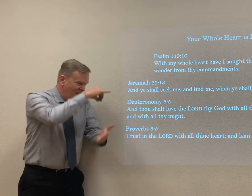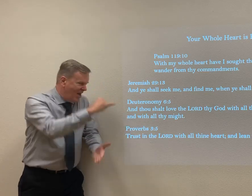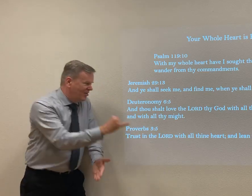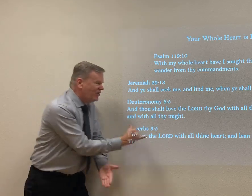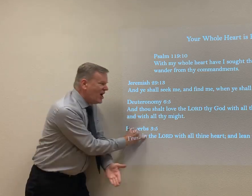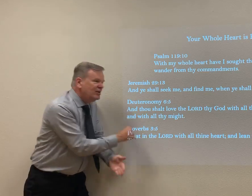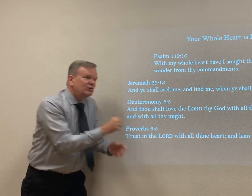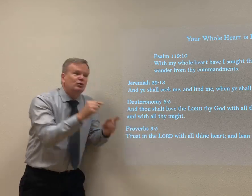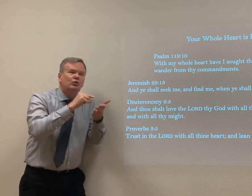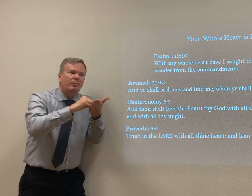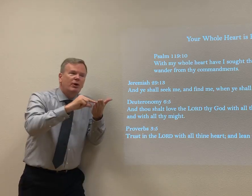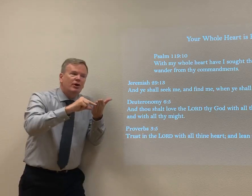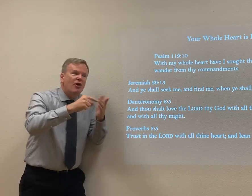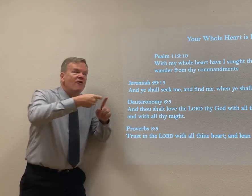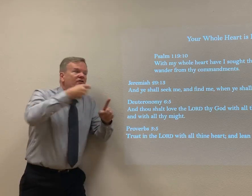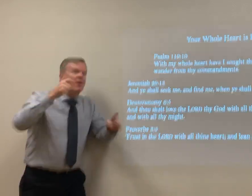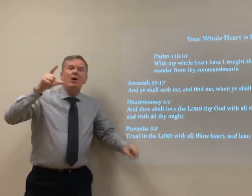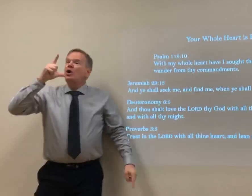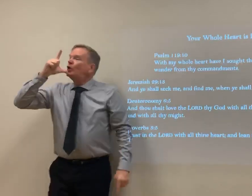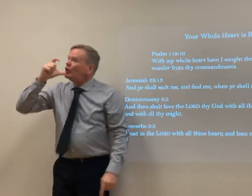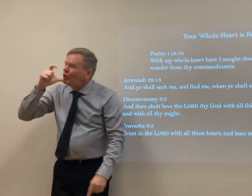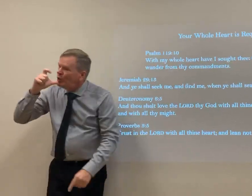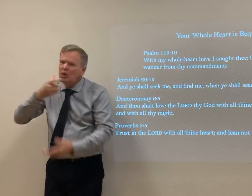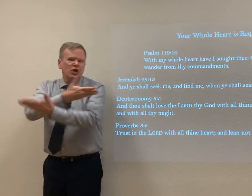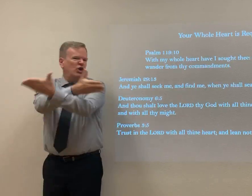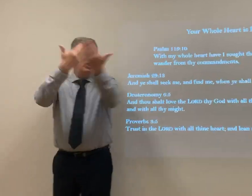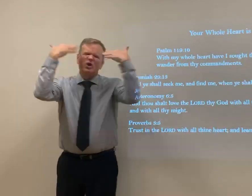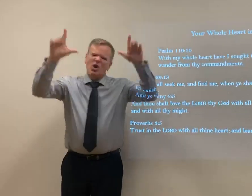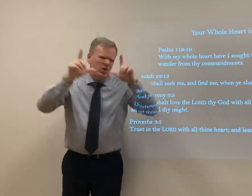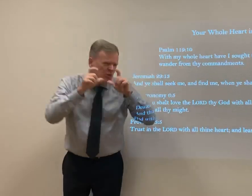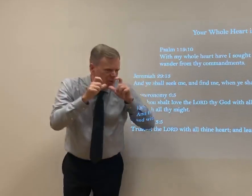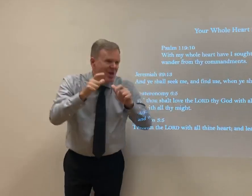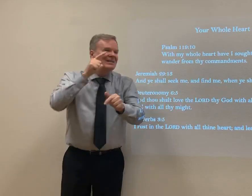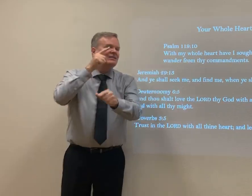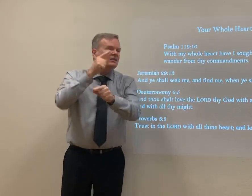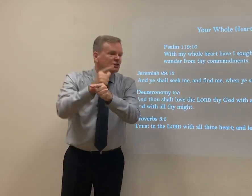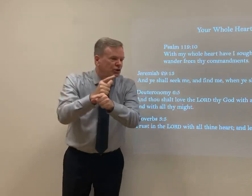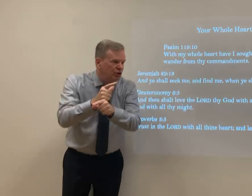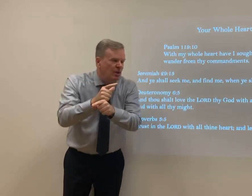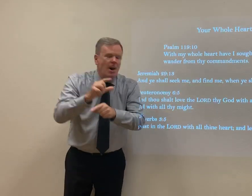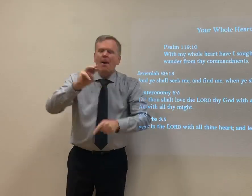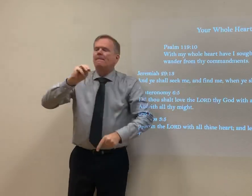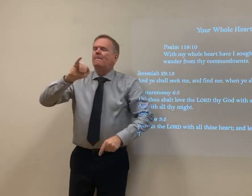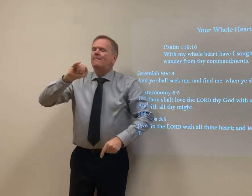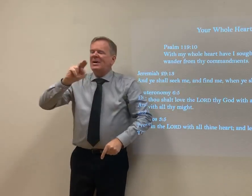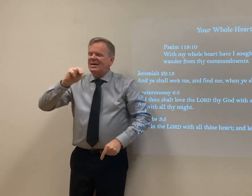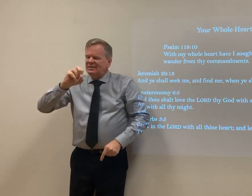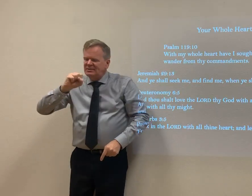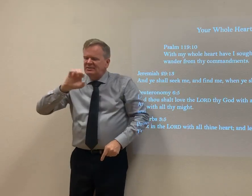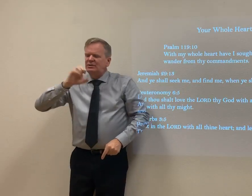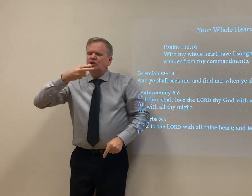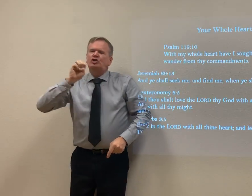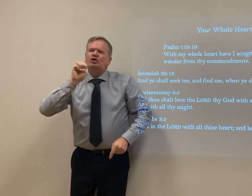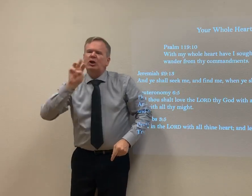I learned this particular verse of scripture from, you may not necessarily know, but it's a woman with